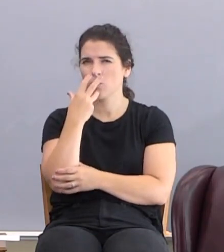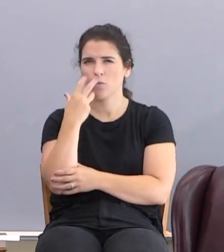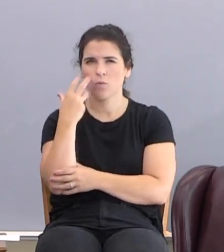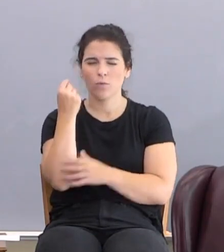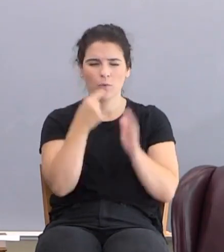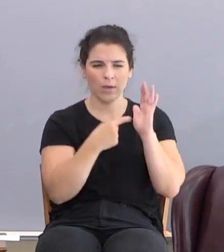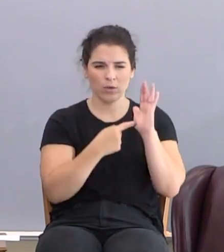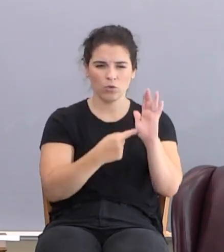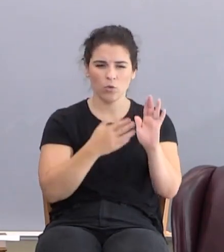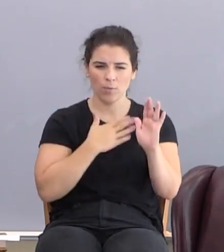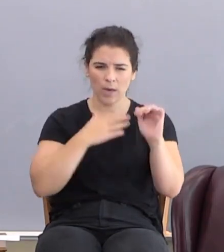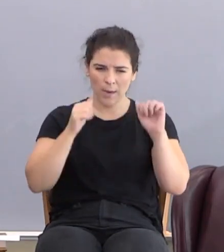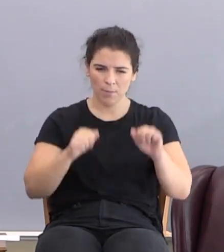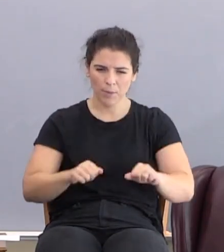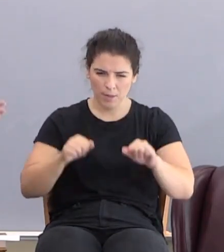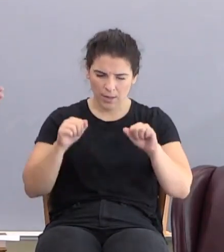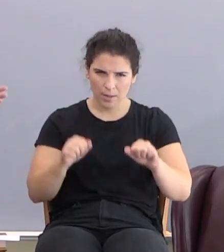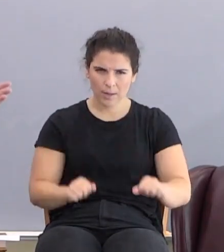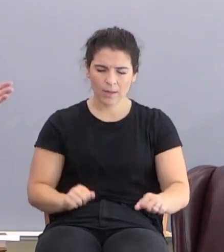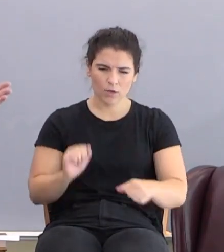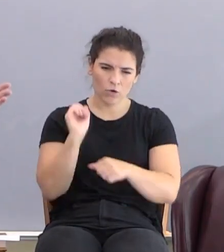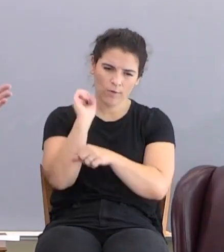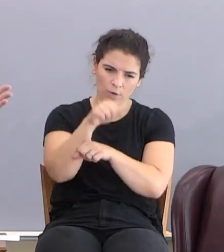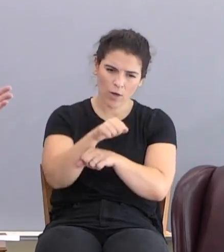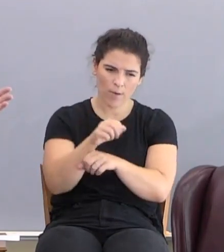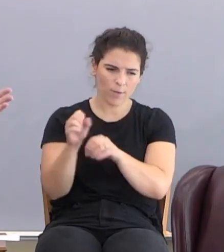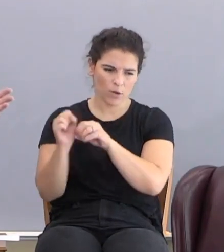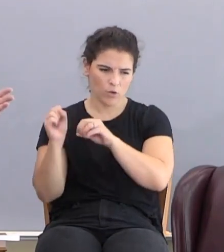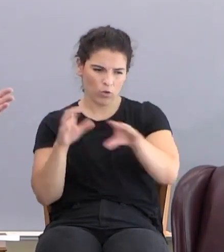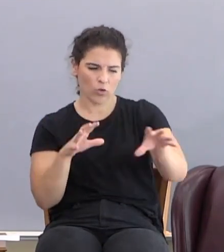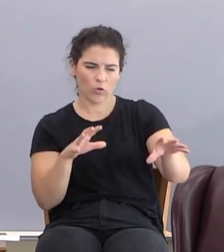my ability to overcome the effects of the curse.